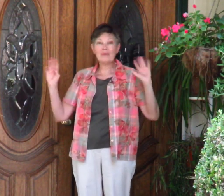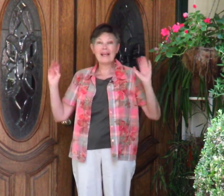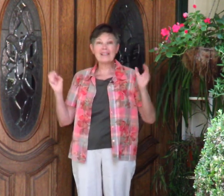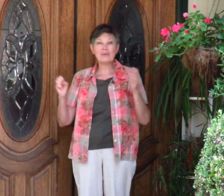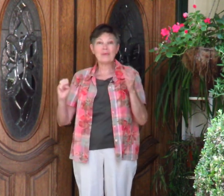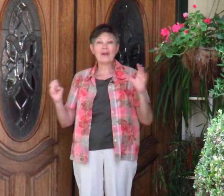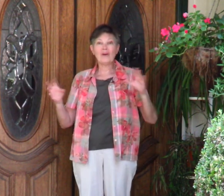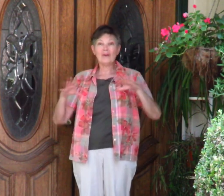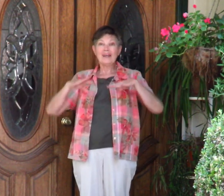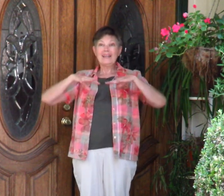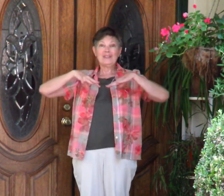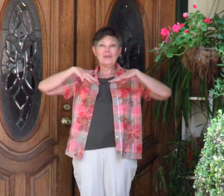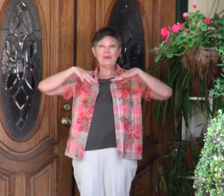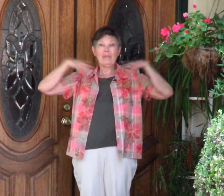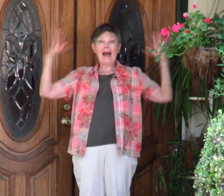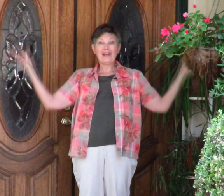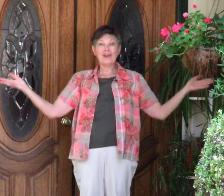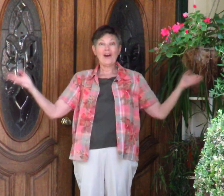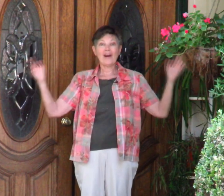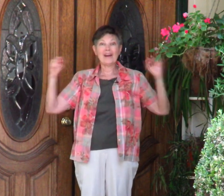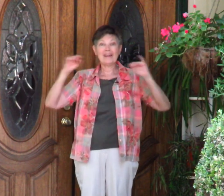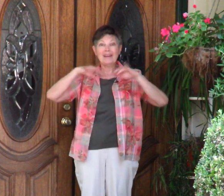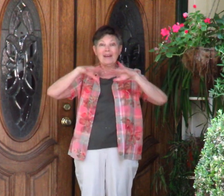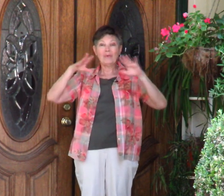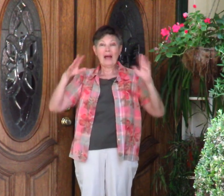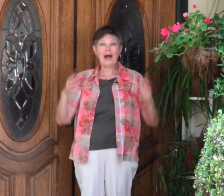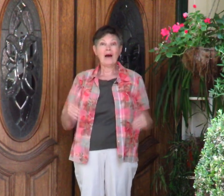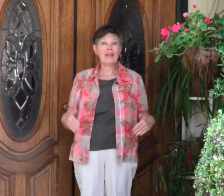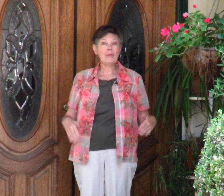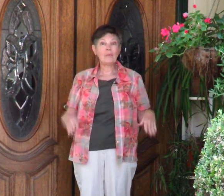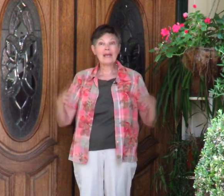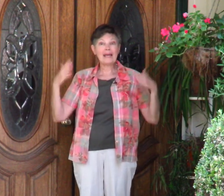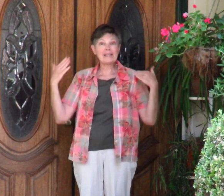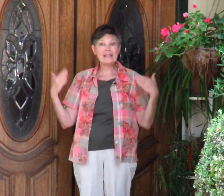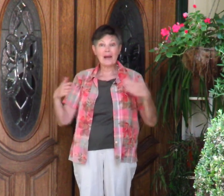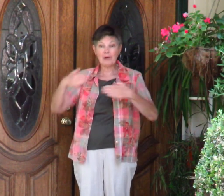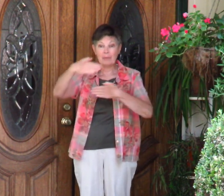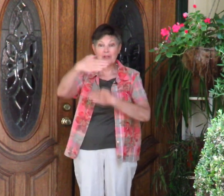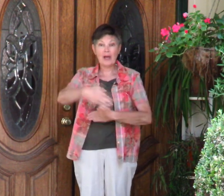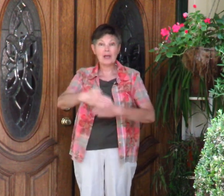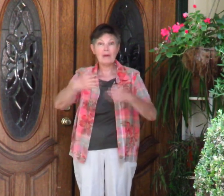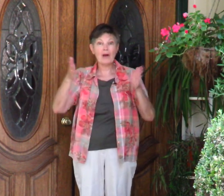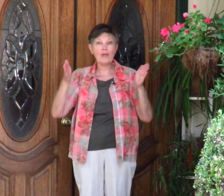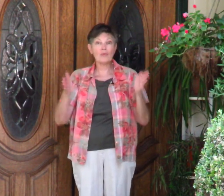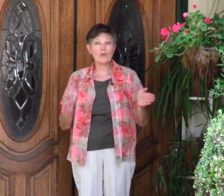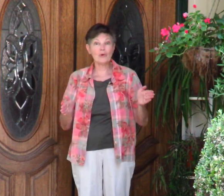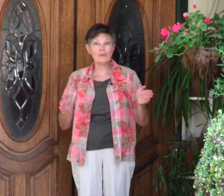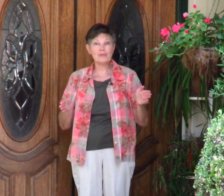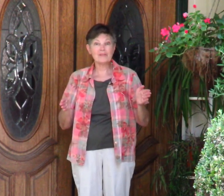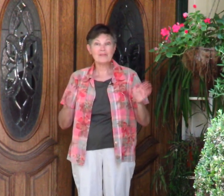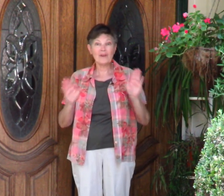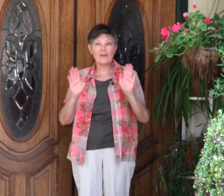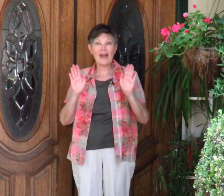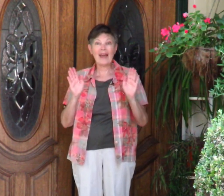plants when we go into the backyard. And then when we get inside, we're going to be talking about all the rooms. Okay?